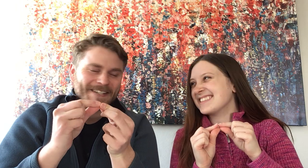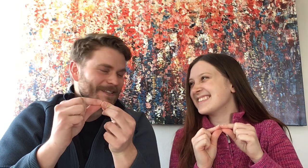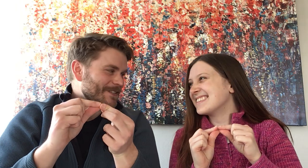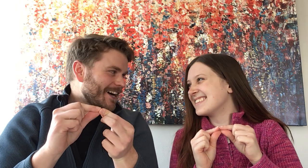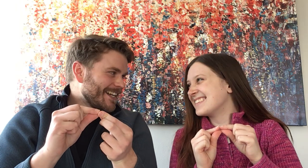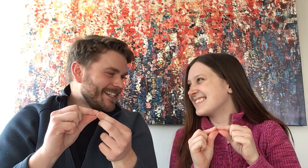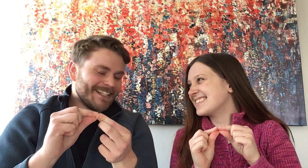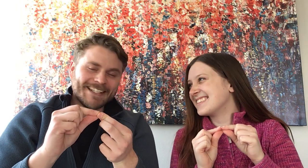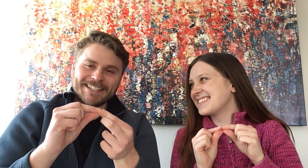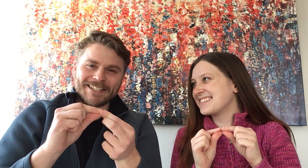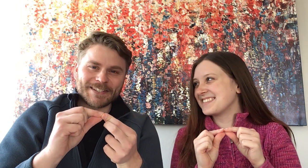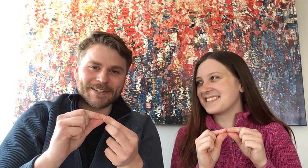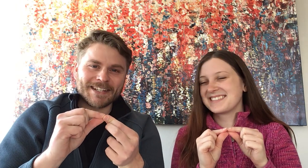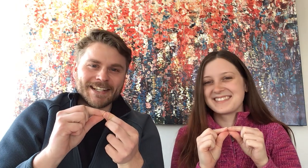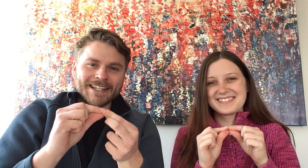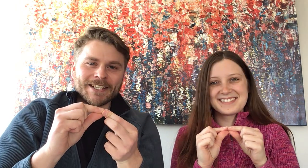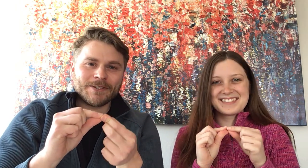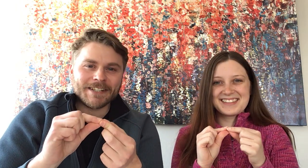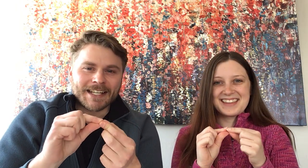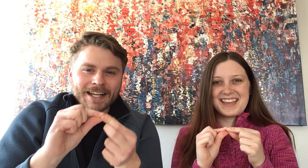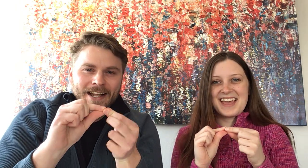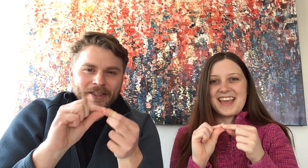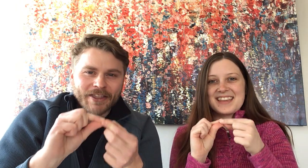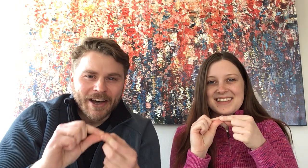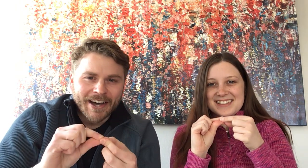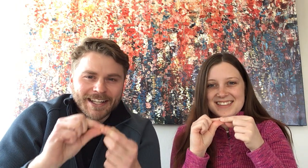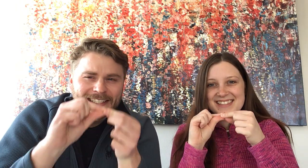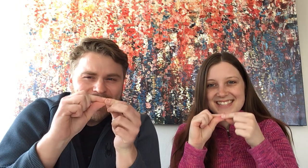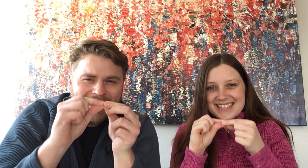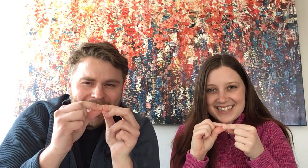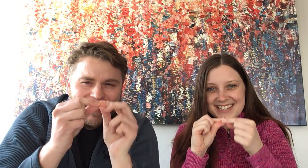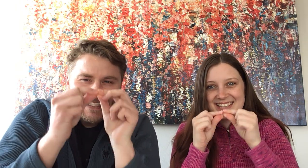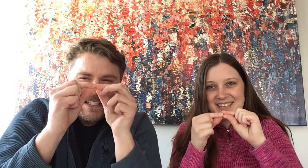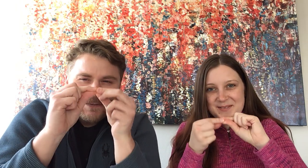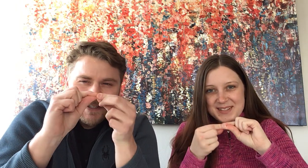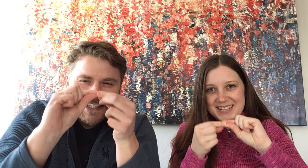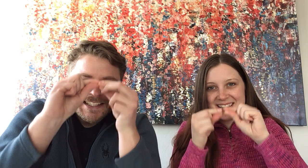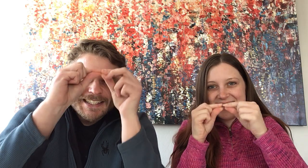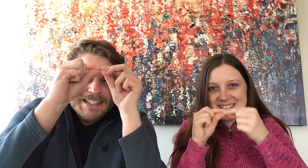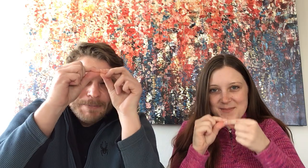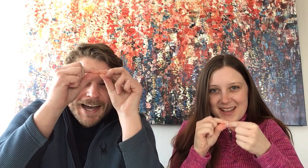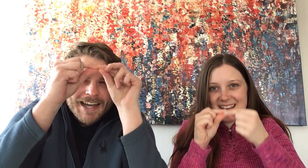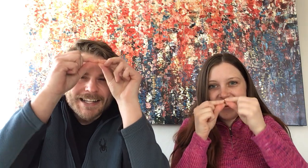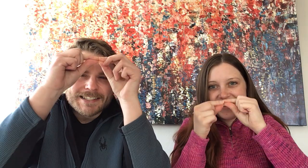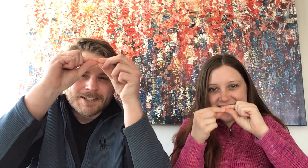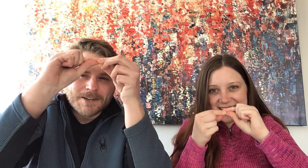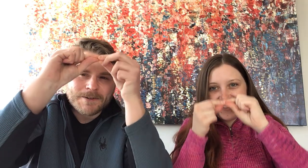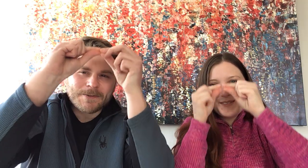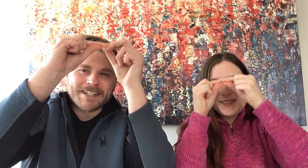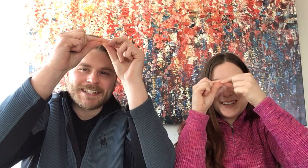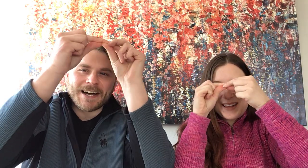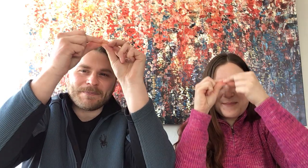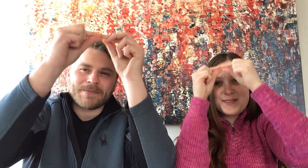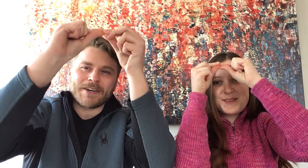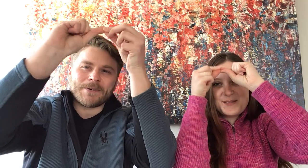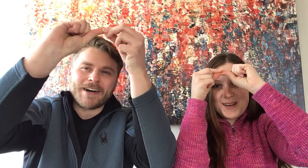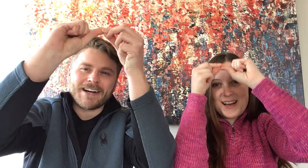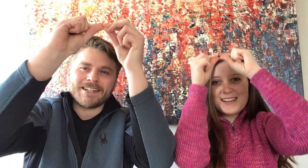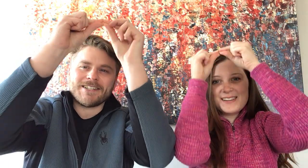One, two, three. The Teeny Weeny Spider went up the water